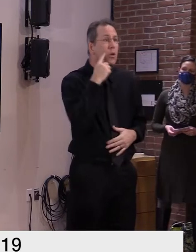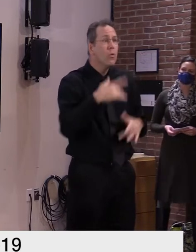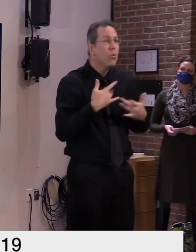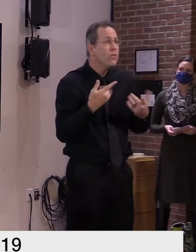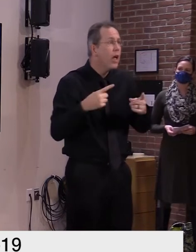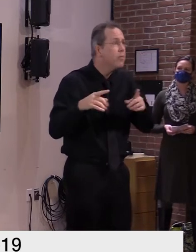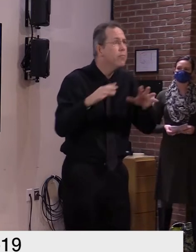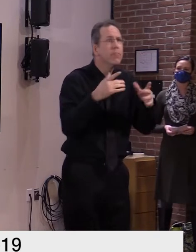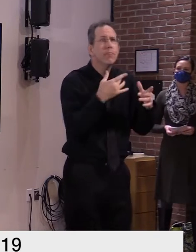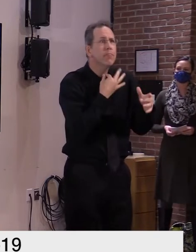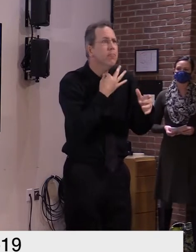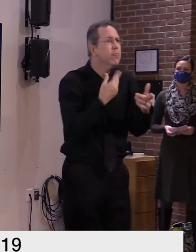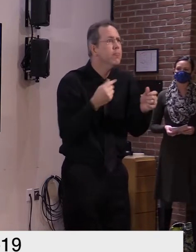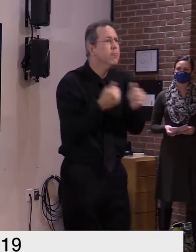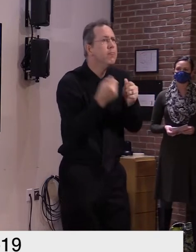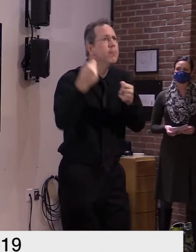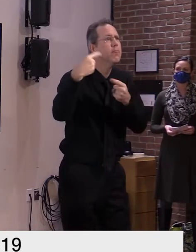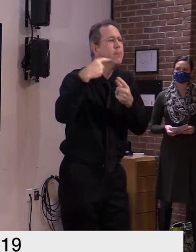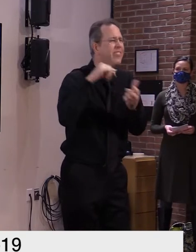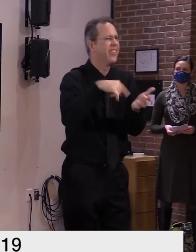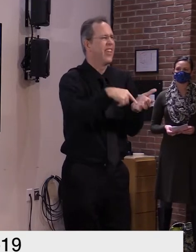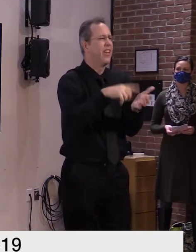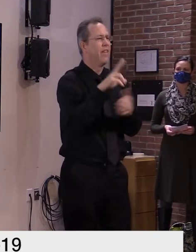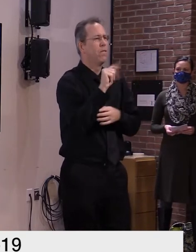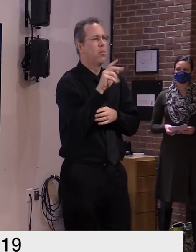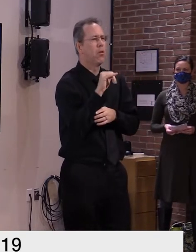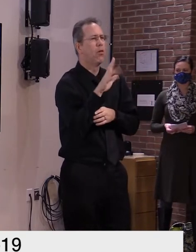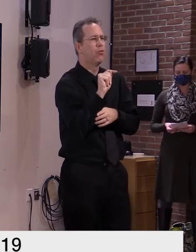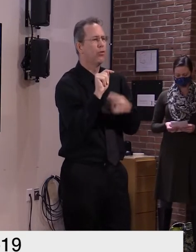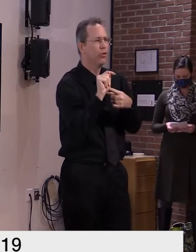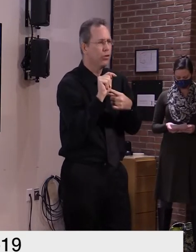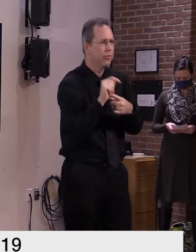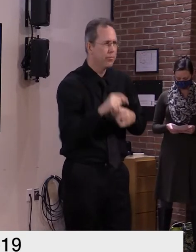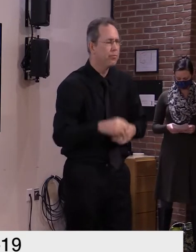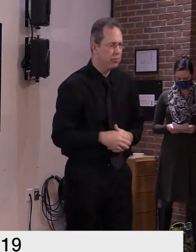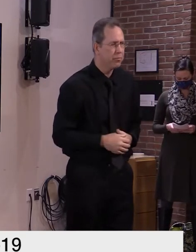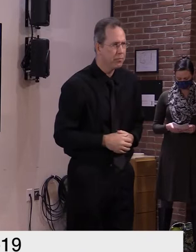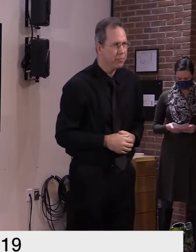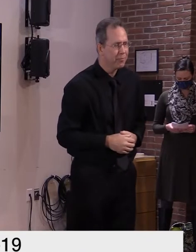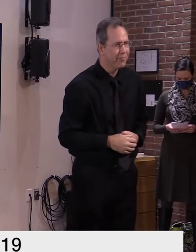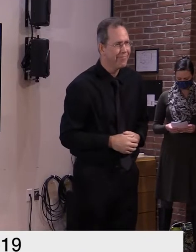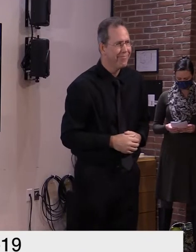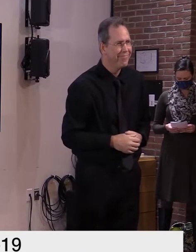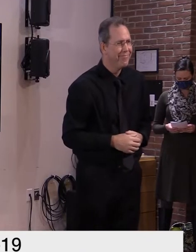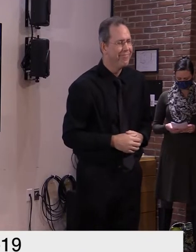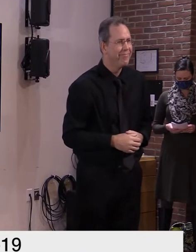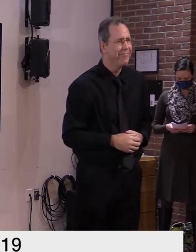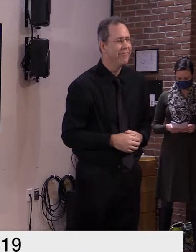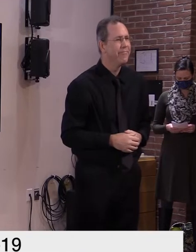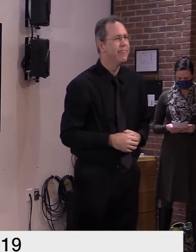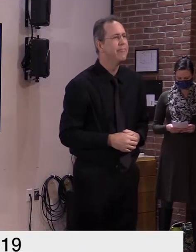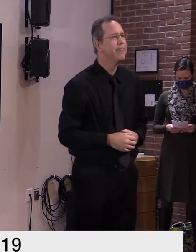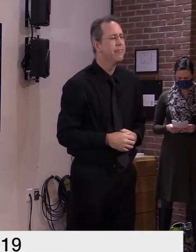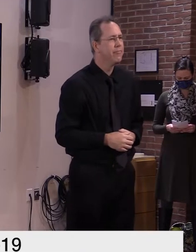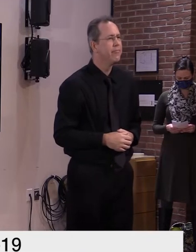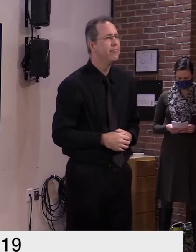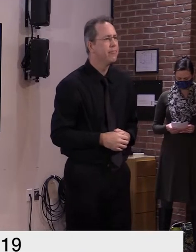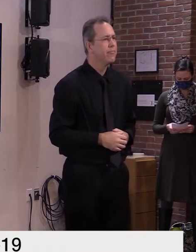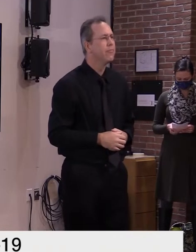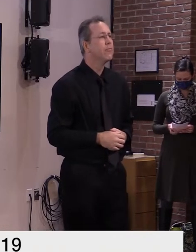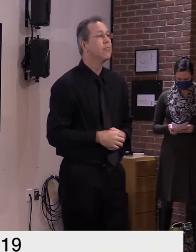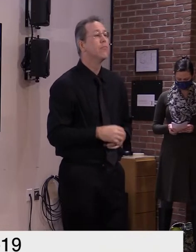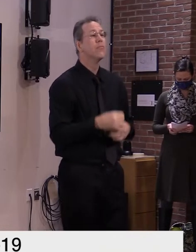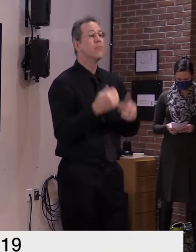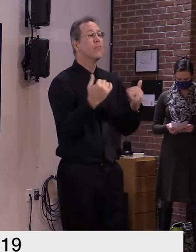can now do so through vt alerts but before the others go into details i want to reflect on two